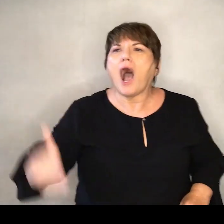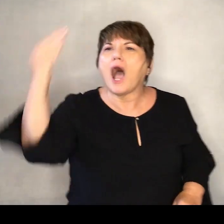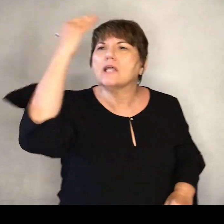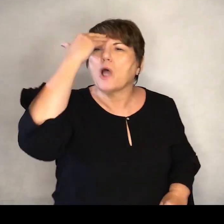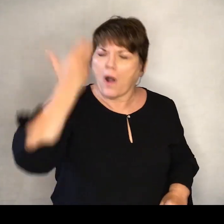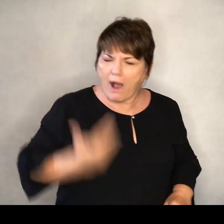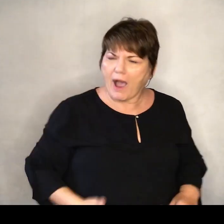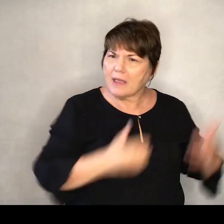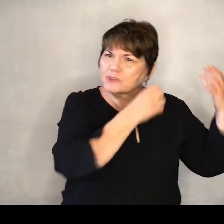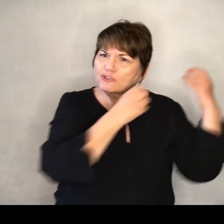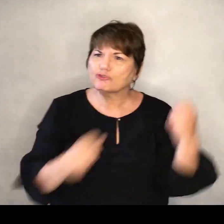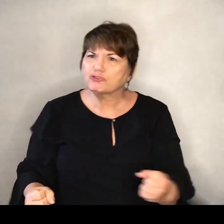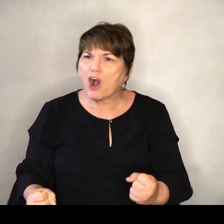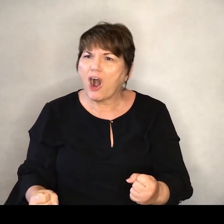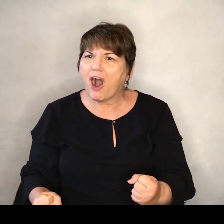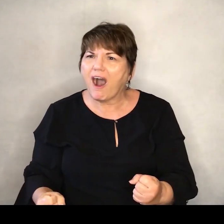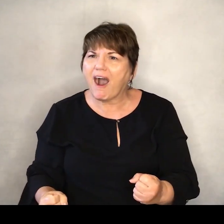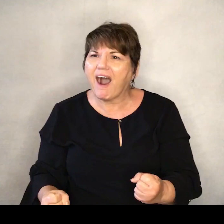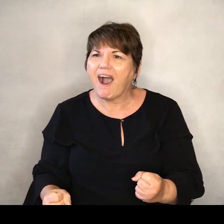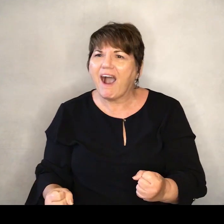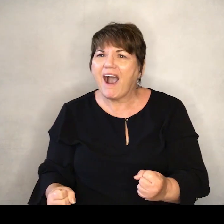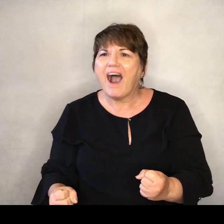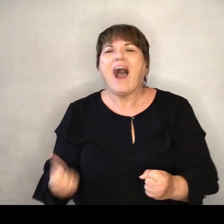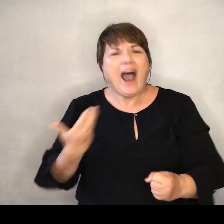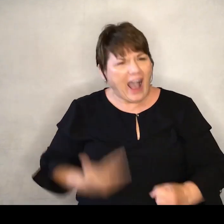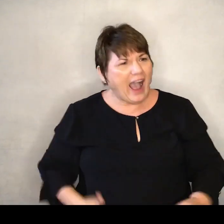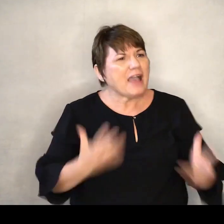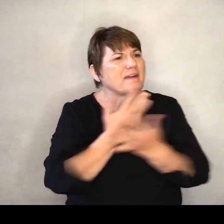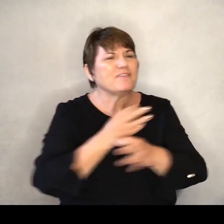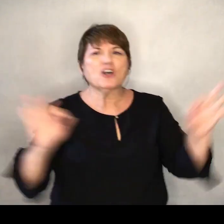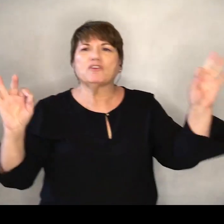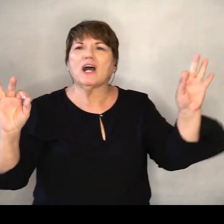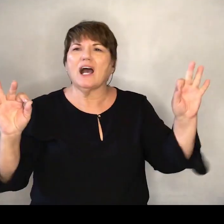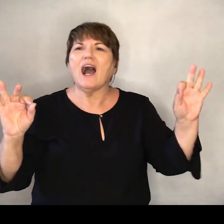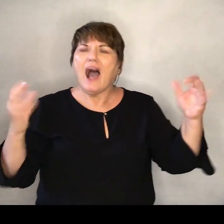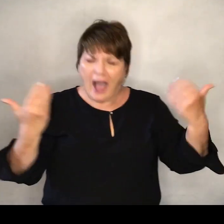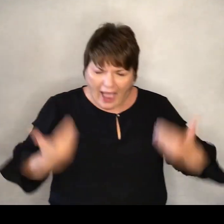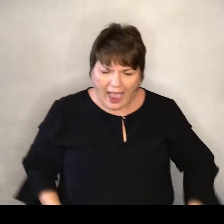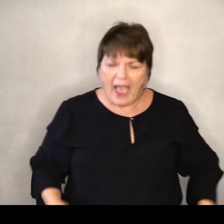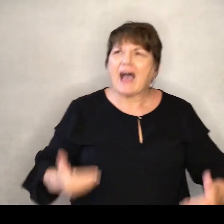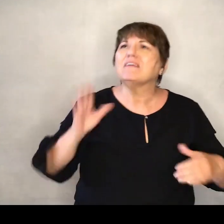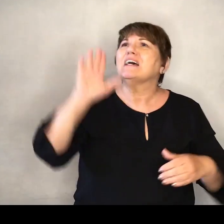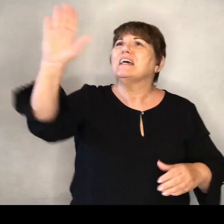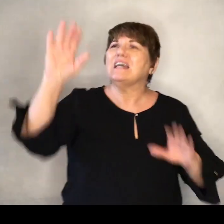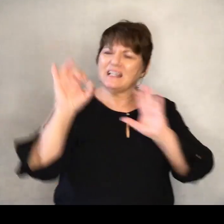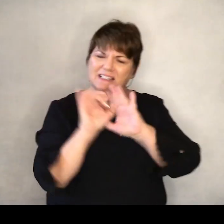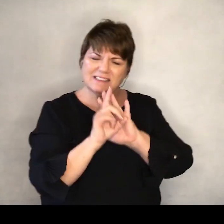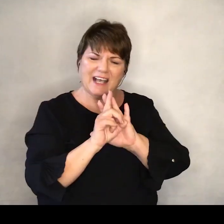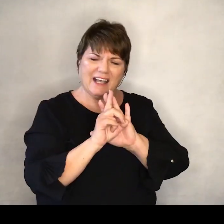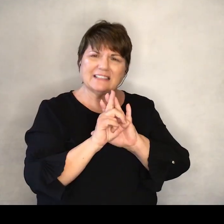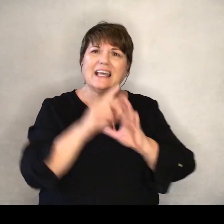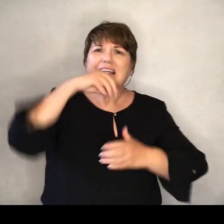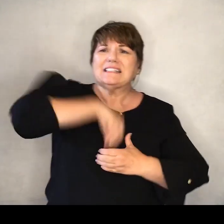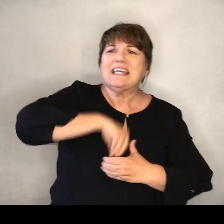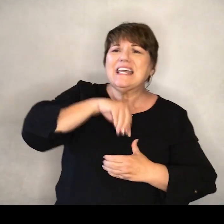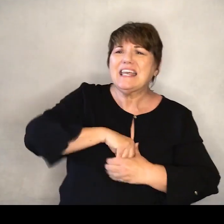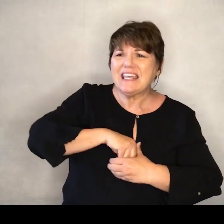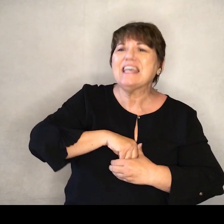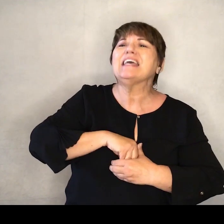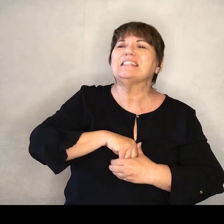strong. And I have forgot my own identity.